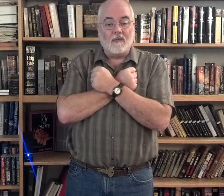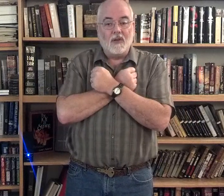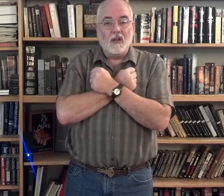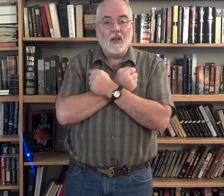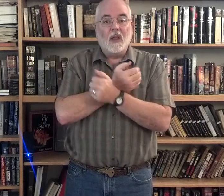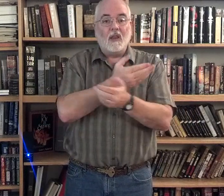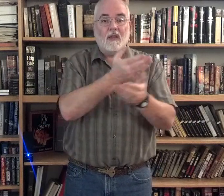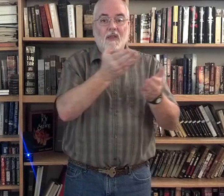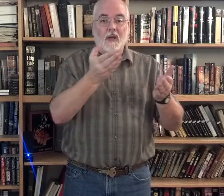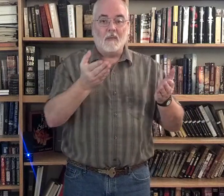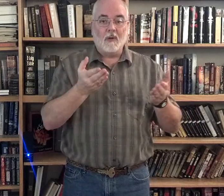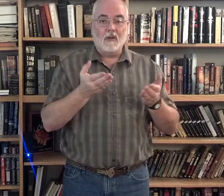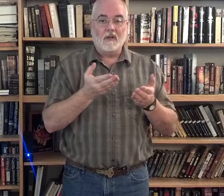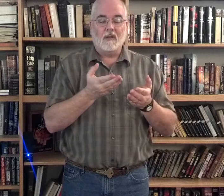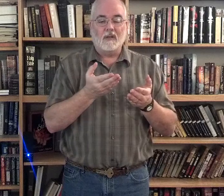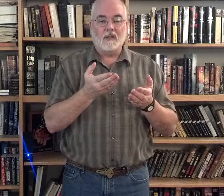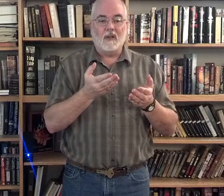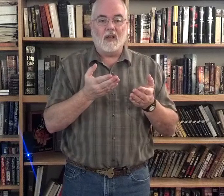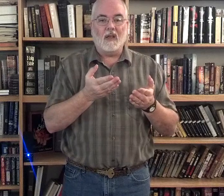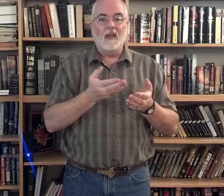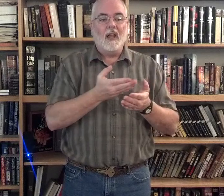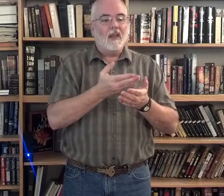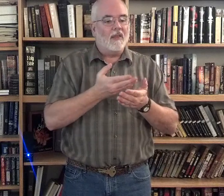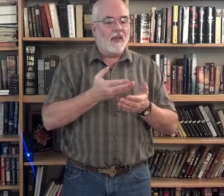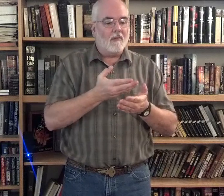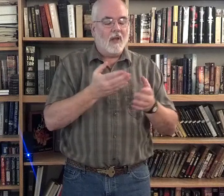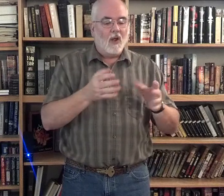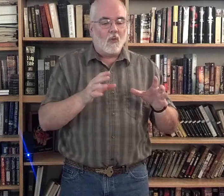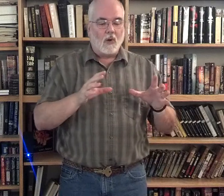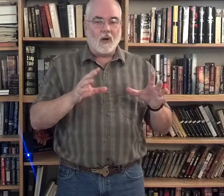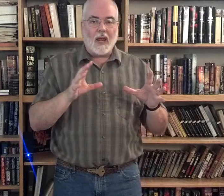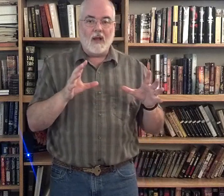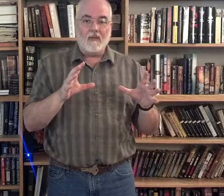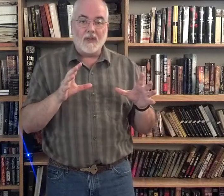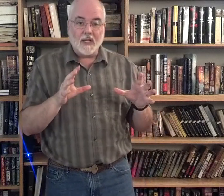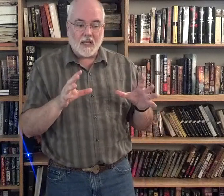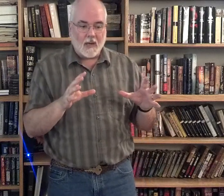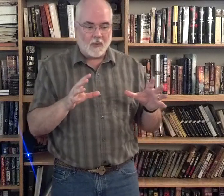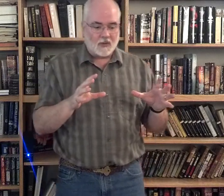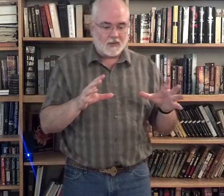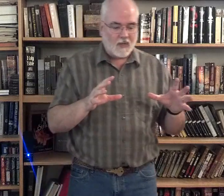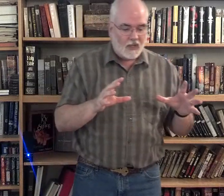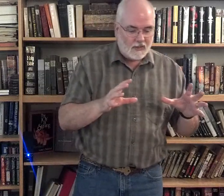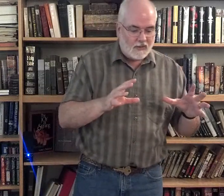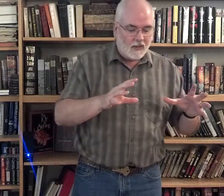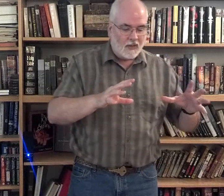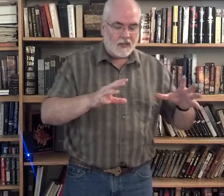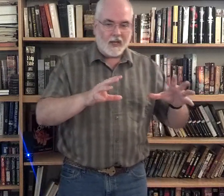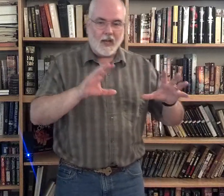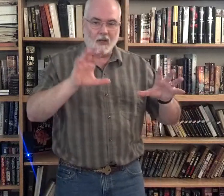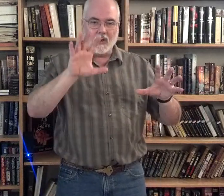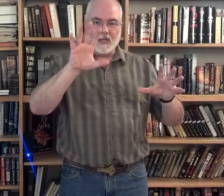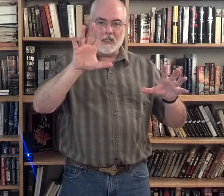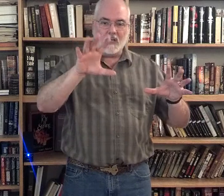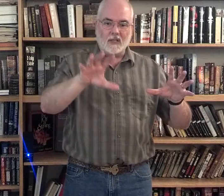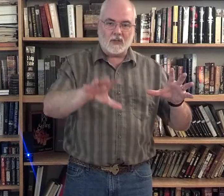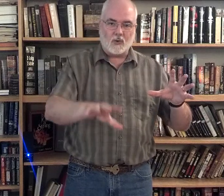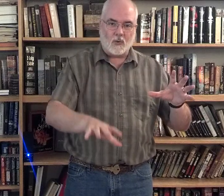them. Okay. Them. We're going to have the disciples. And, you're going to see this throughout